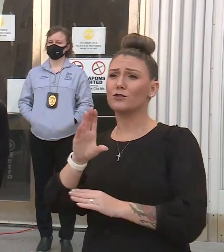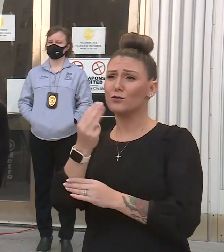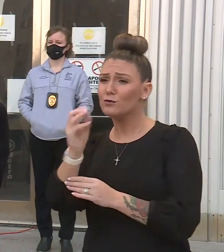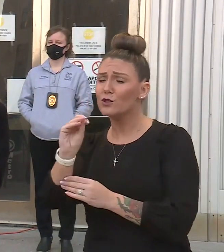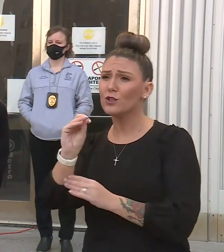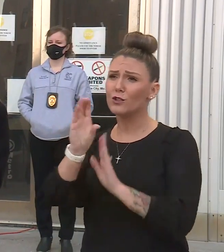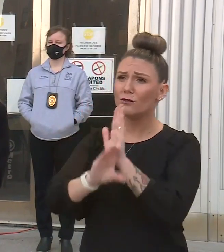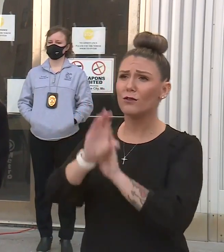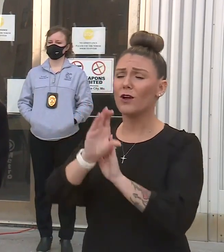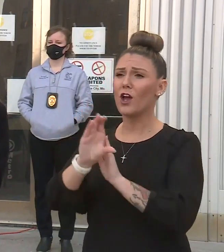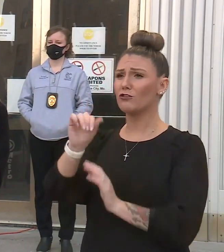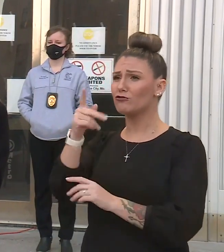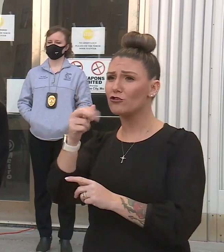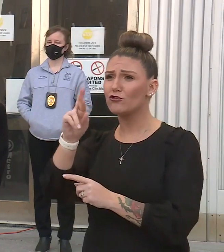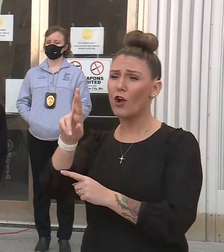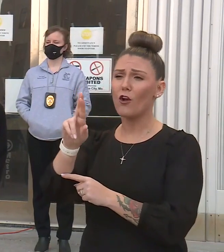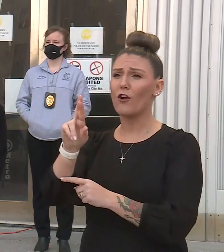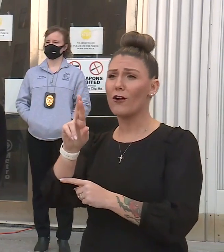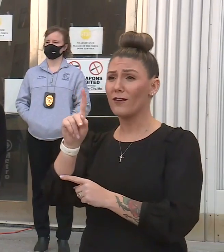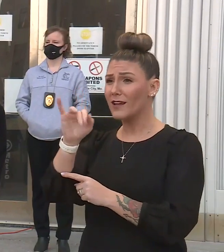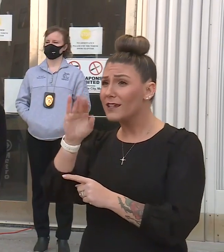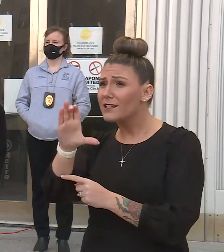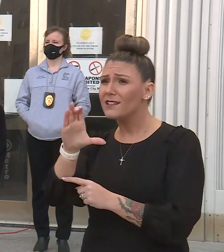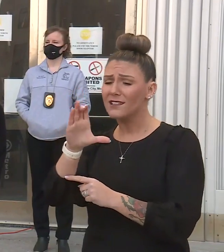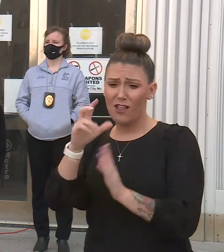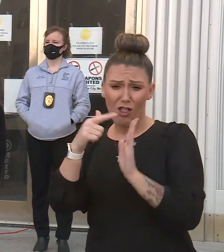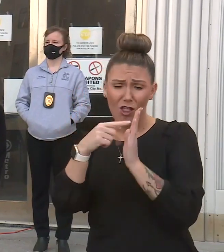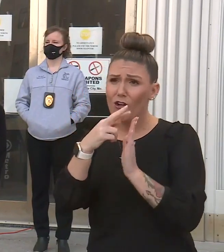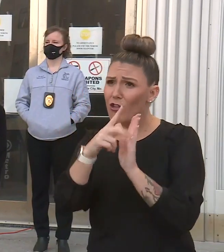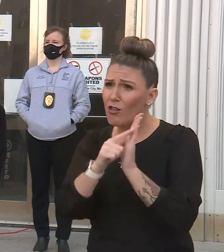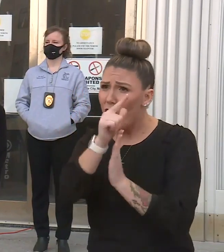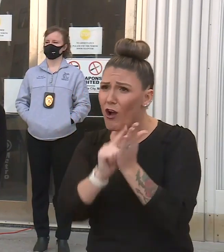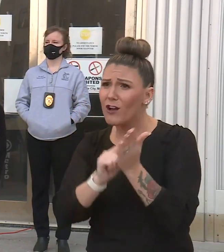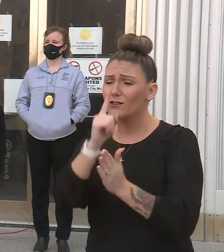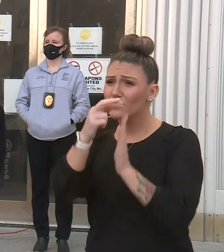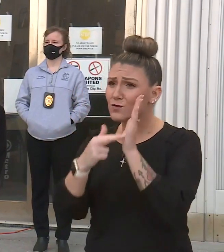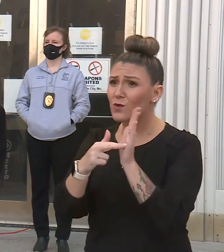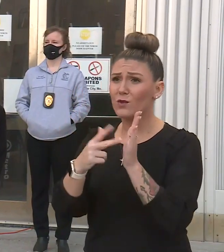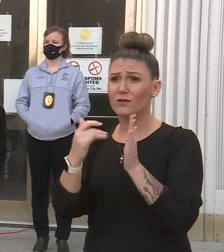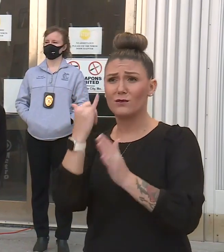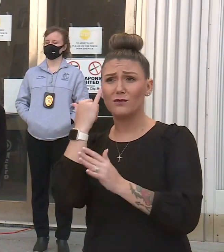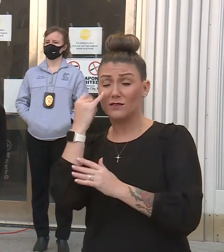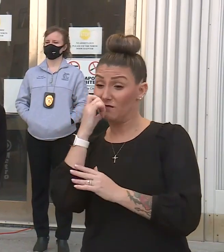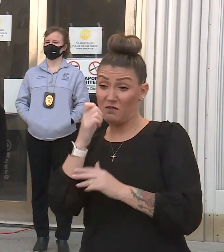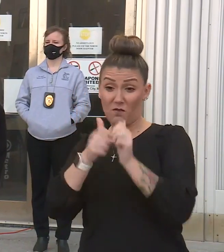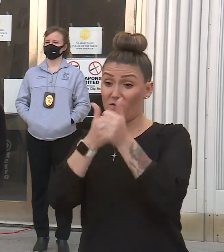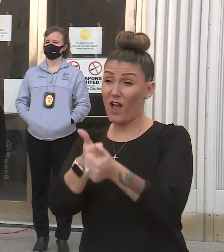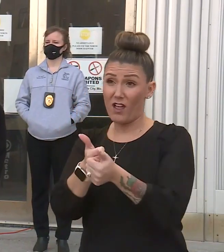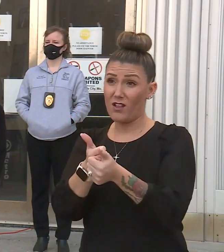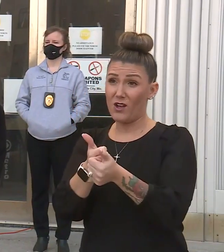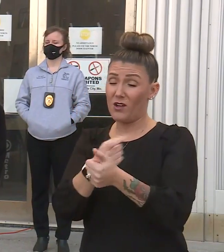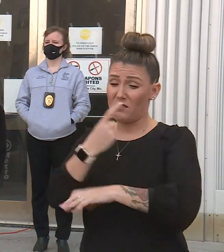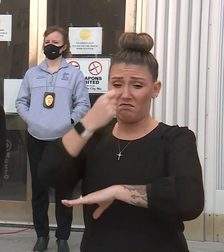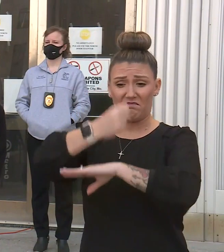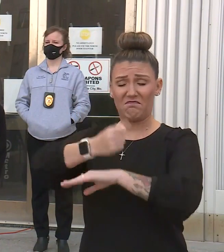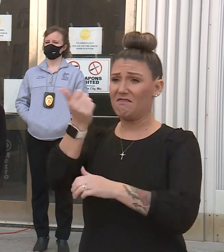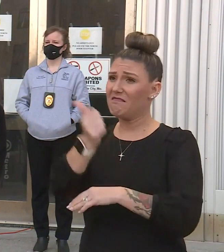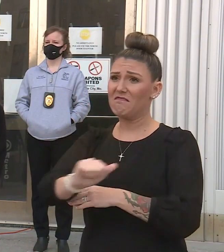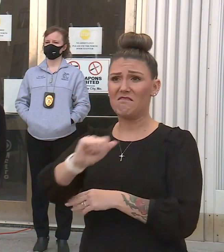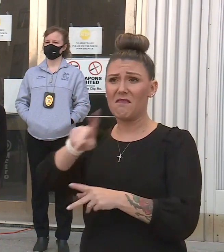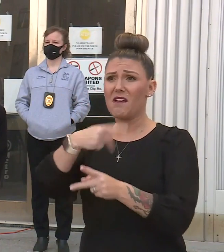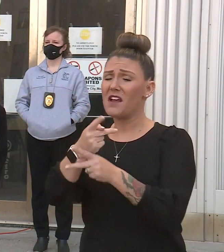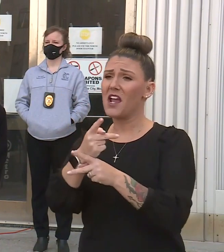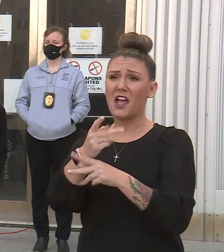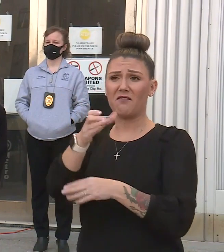of Kansas City. These are laws. These are rules. People need to follow them. If they don't follow them, then they can be shut down by any number of forces.